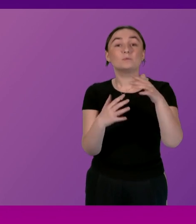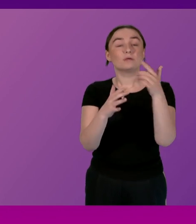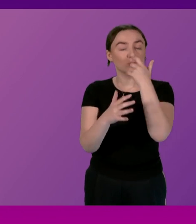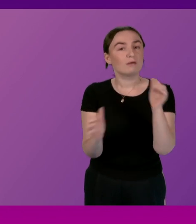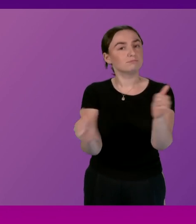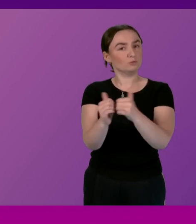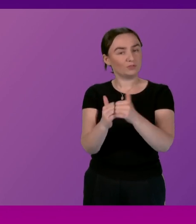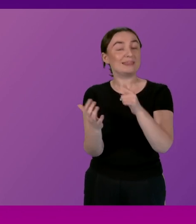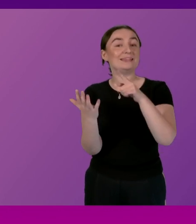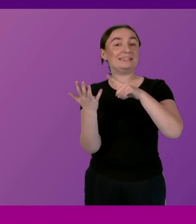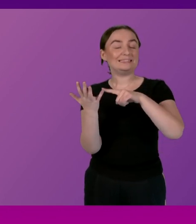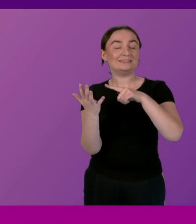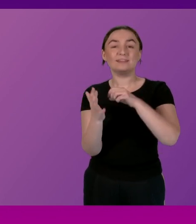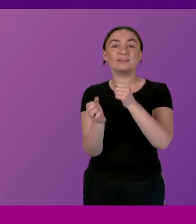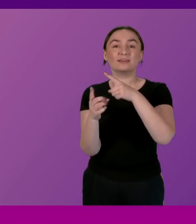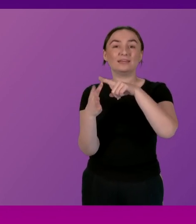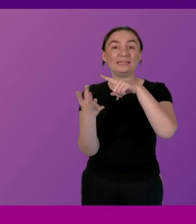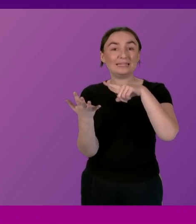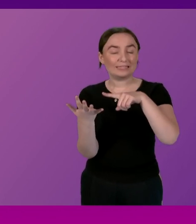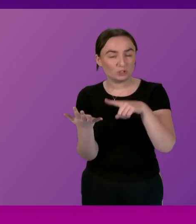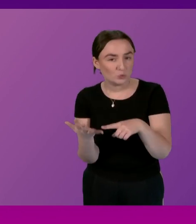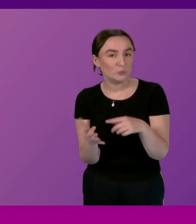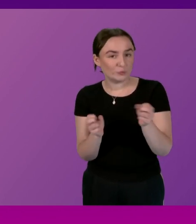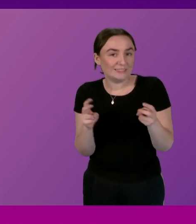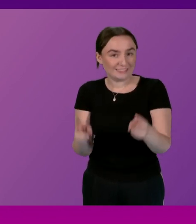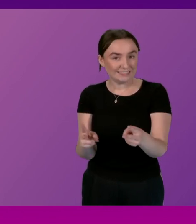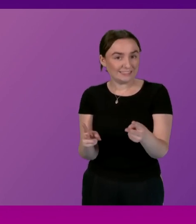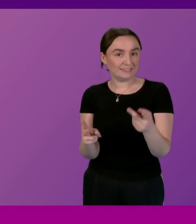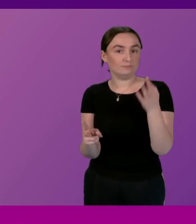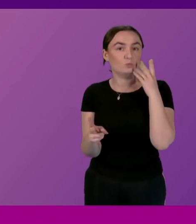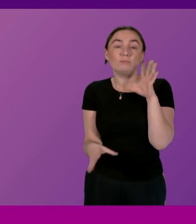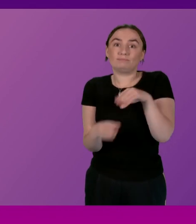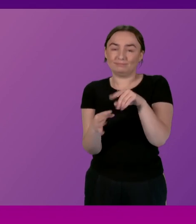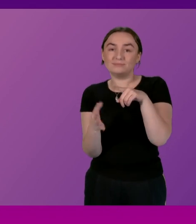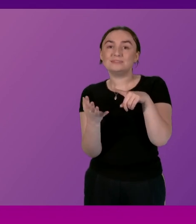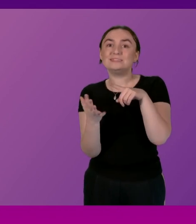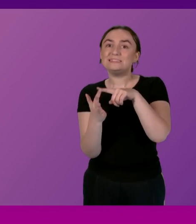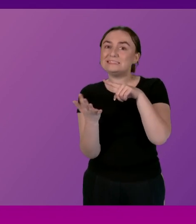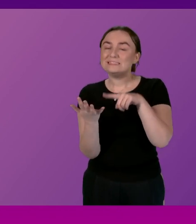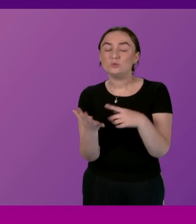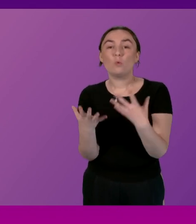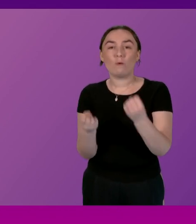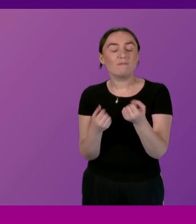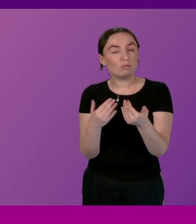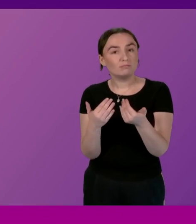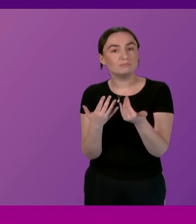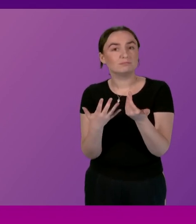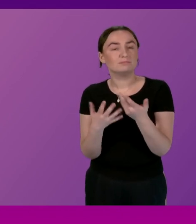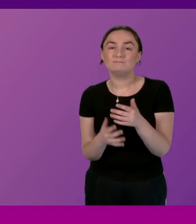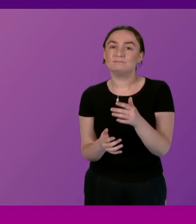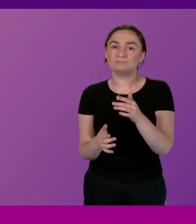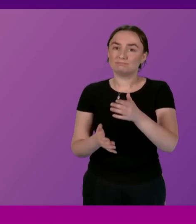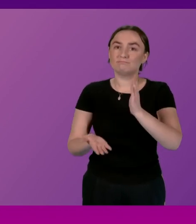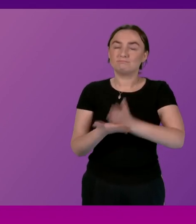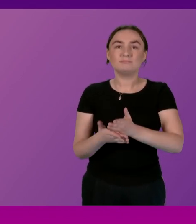EU scheme when we were members of the European Union allowed a level of certainty around longer term funding which we just don't